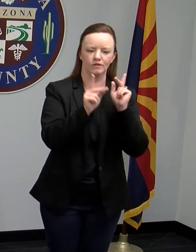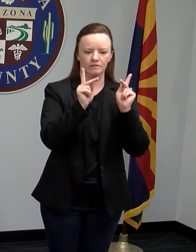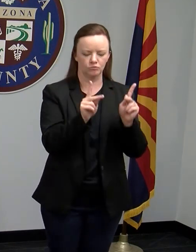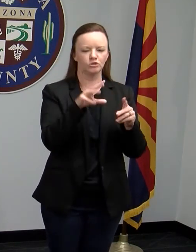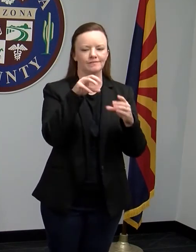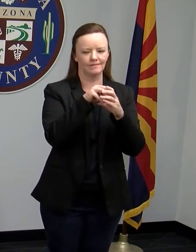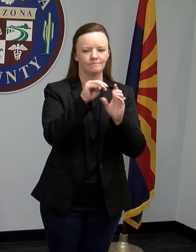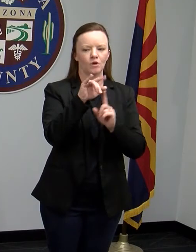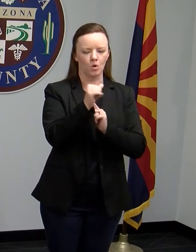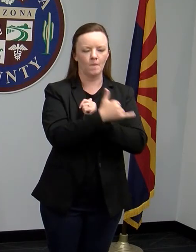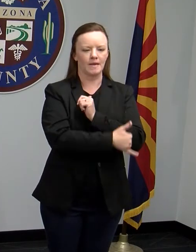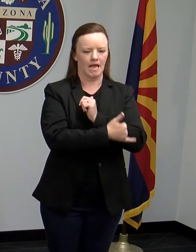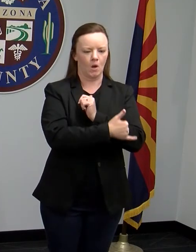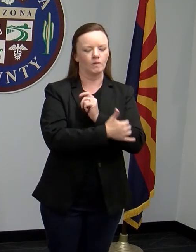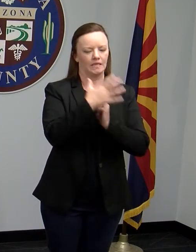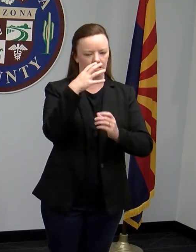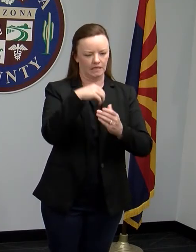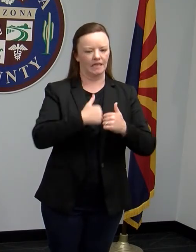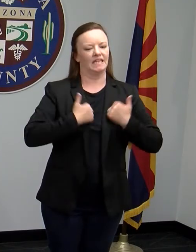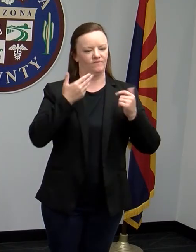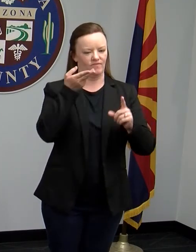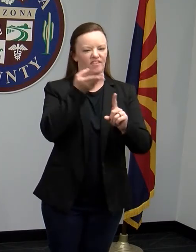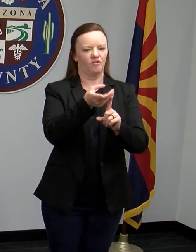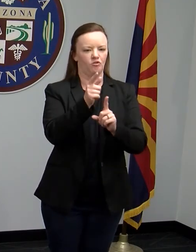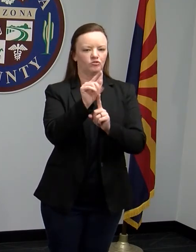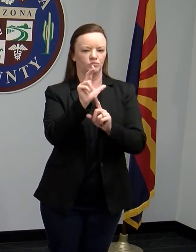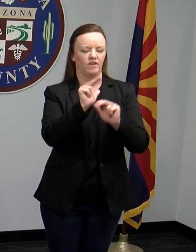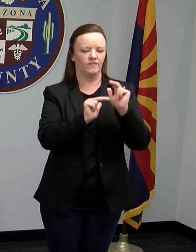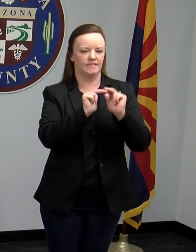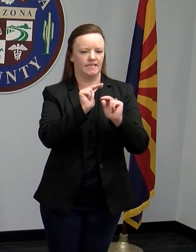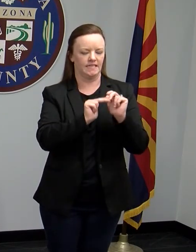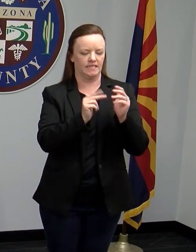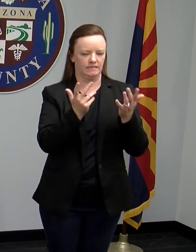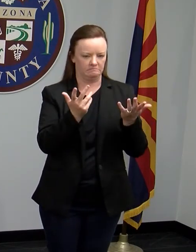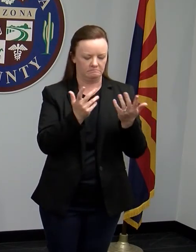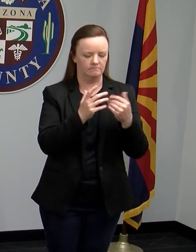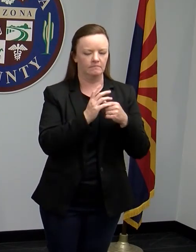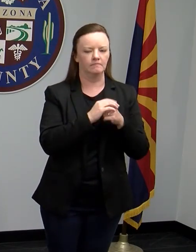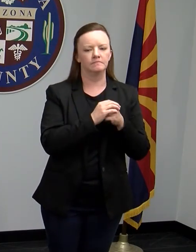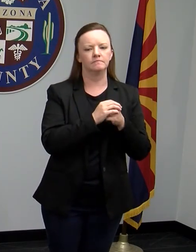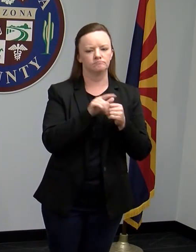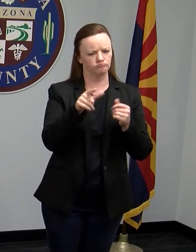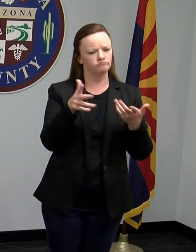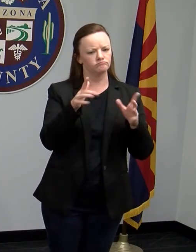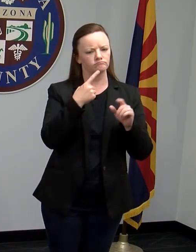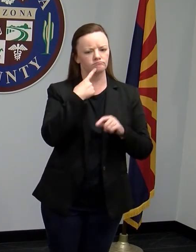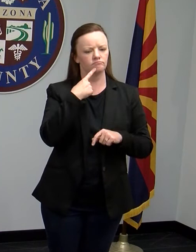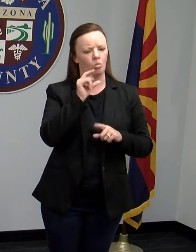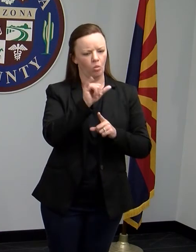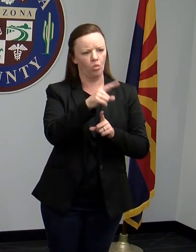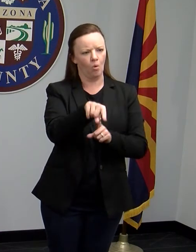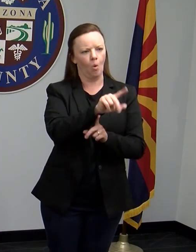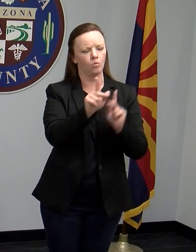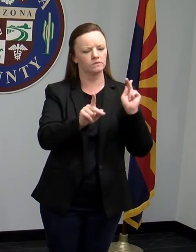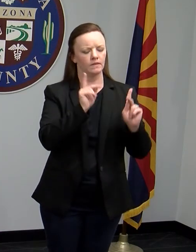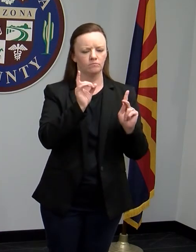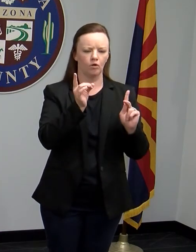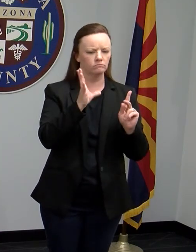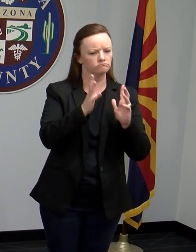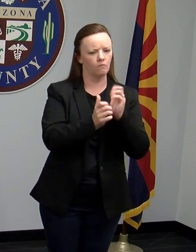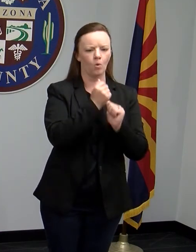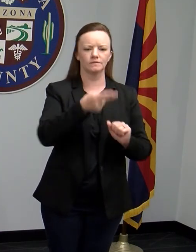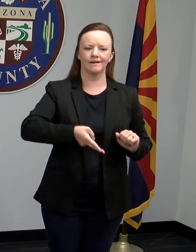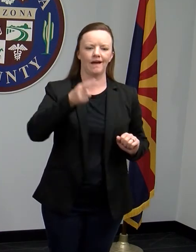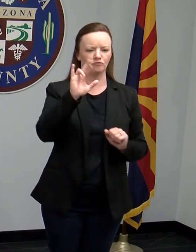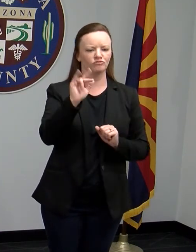Maricopa County who is in a long-term care facility, as you've mentioned, those are the people that are at the extreme highest risk.